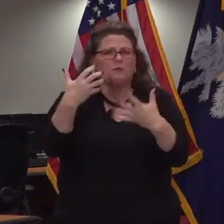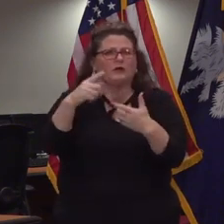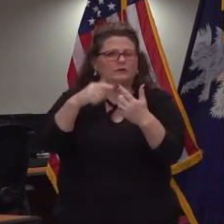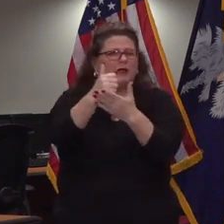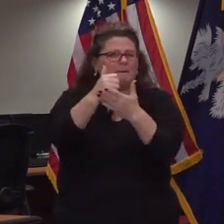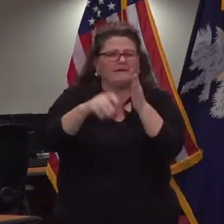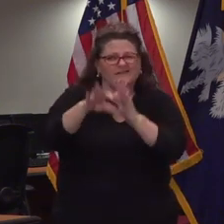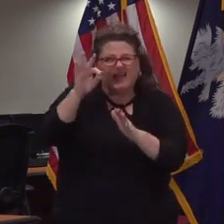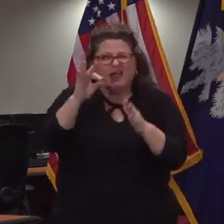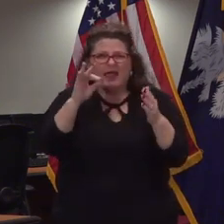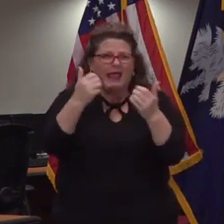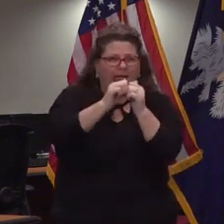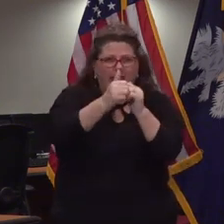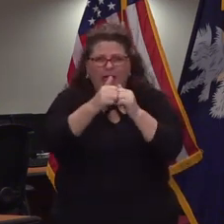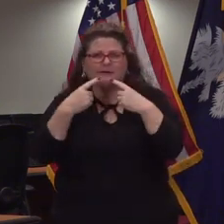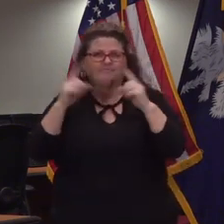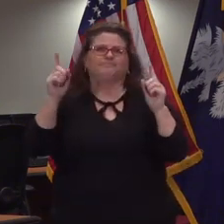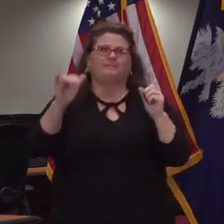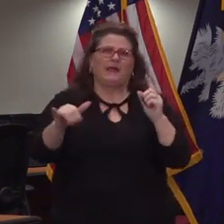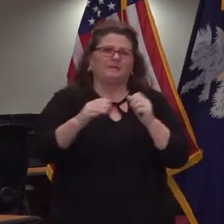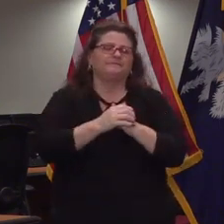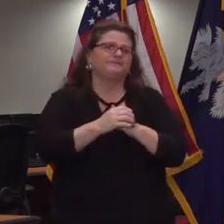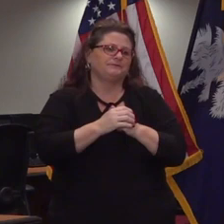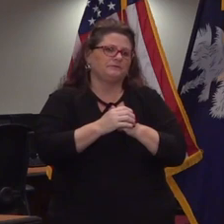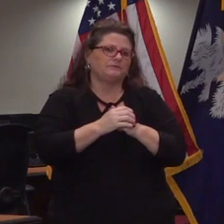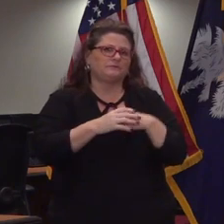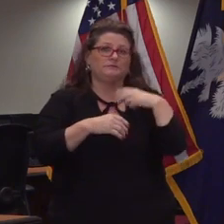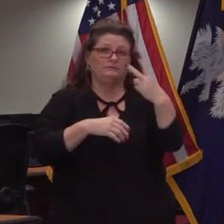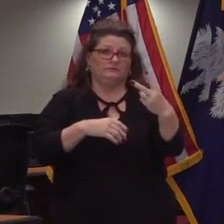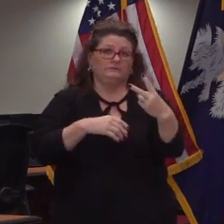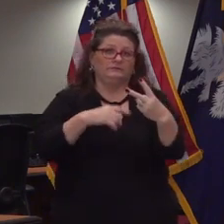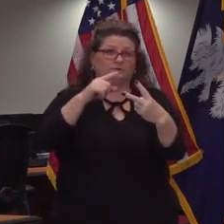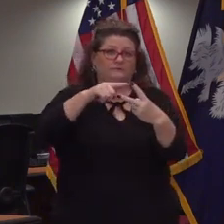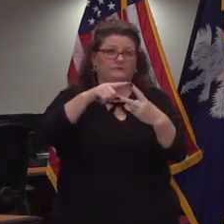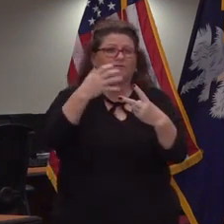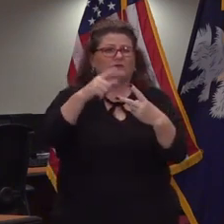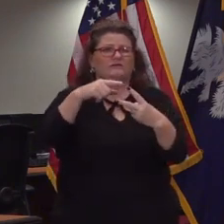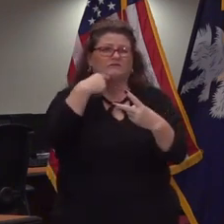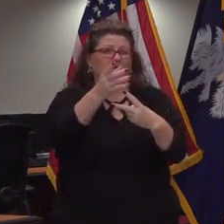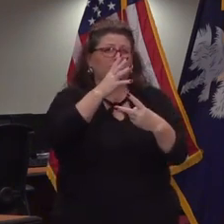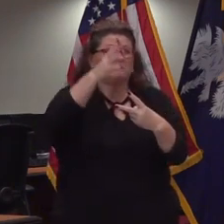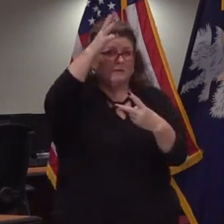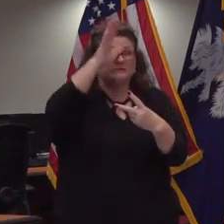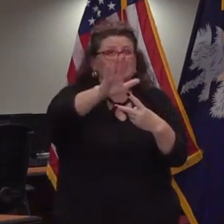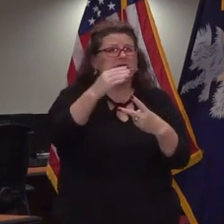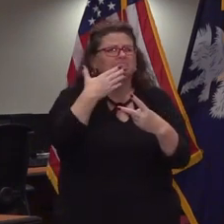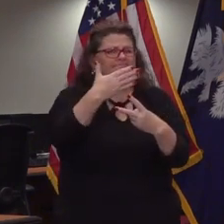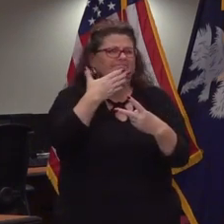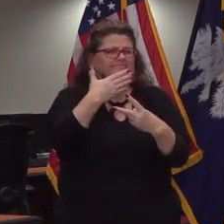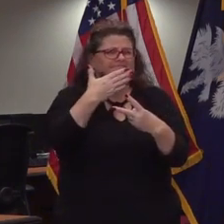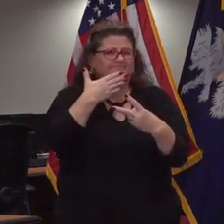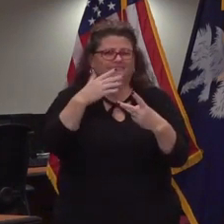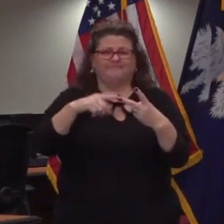we know that's on everyone's mind i want to say a couple of things want to thank the the parents the teachers have